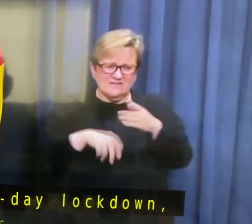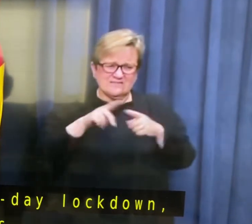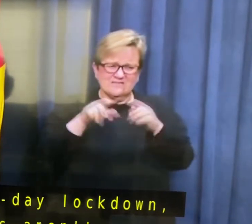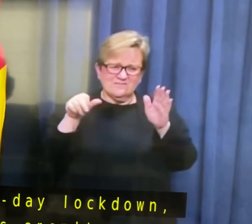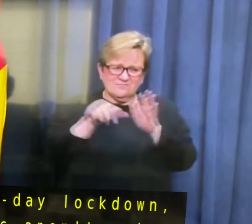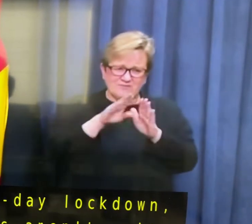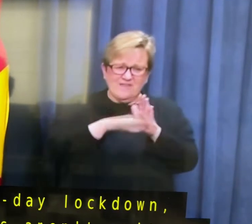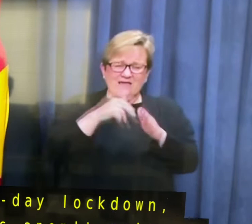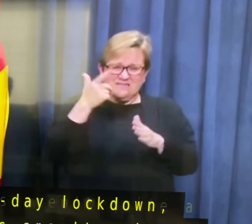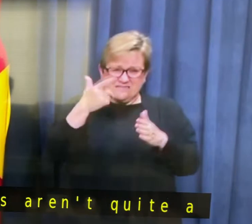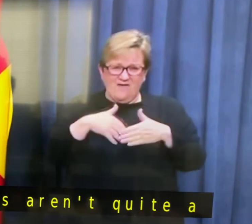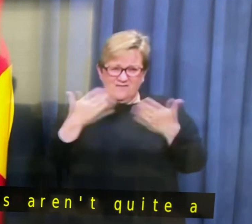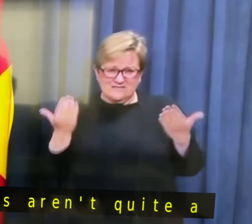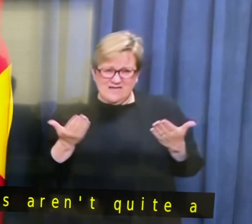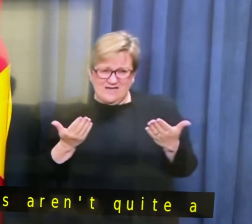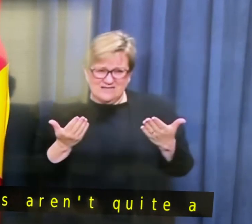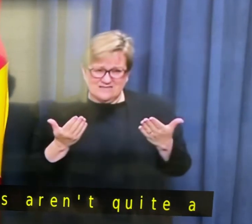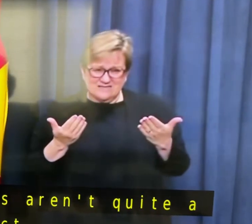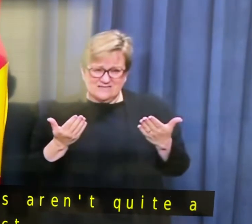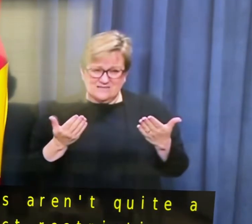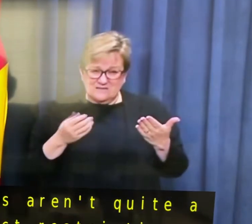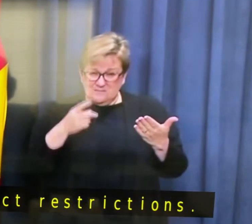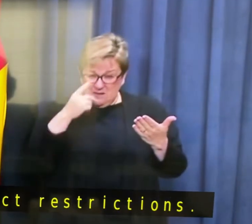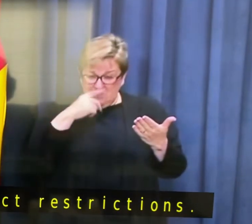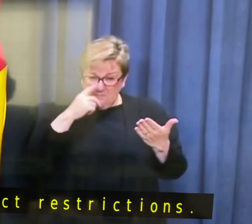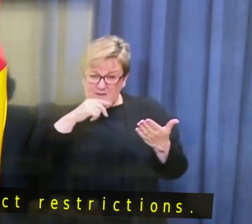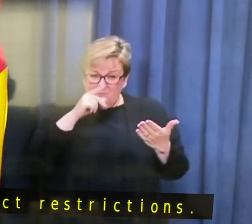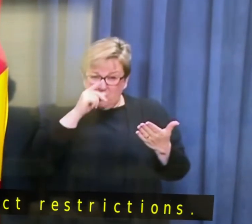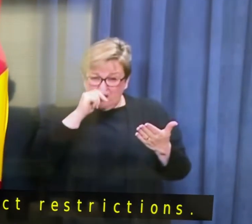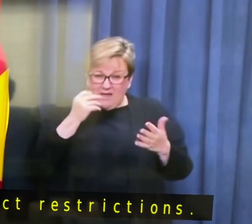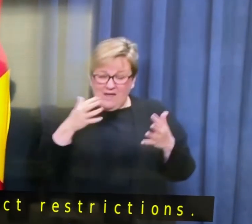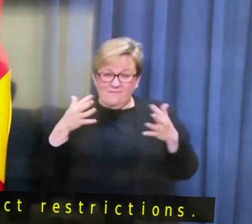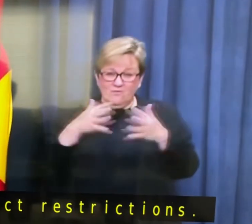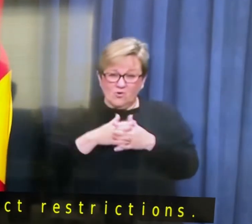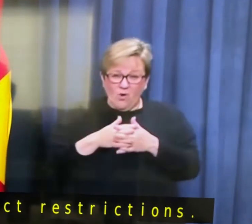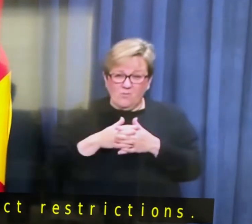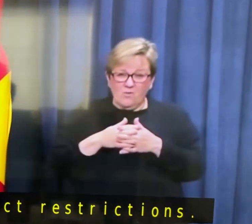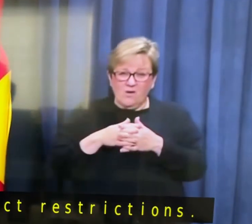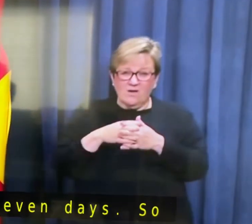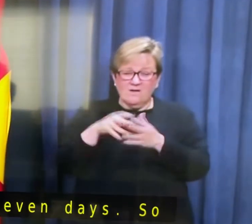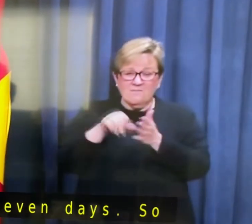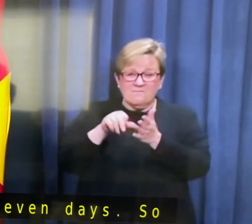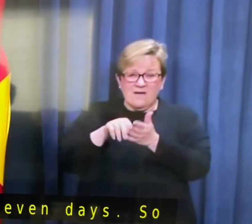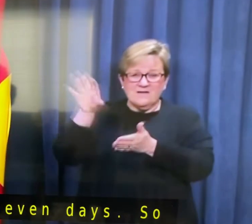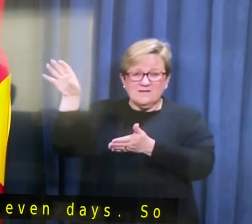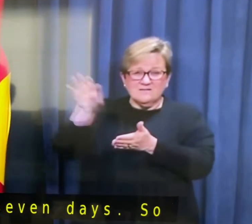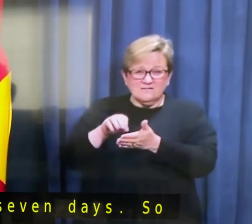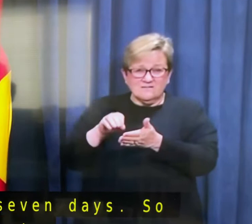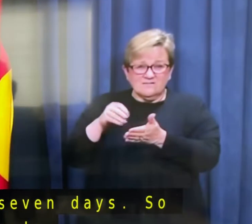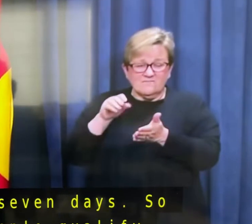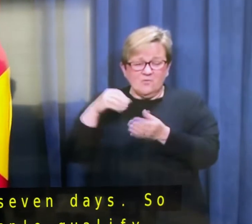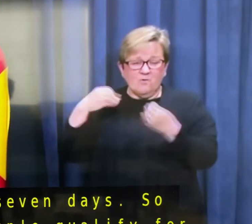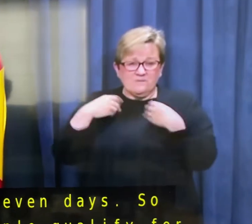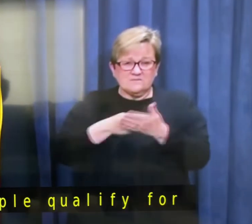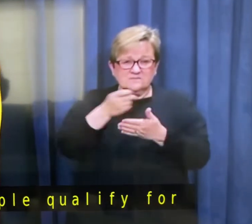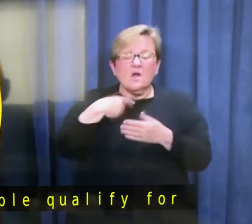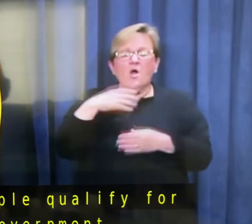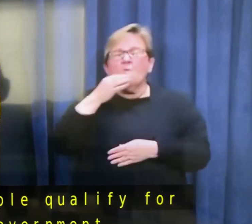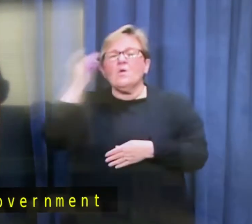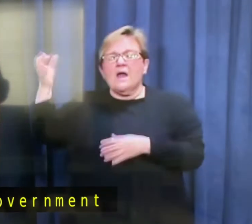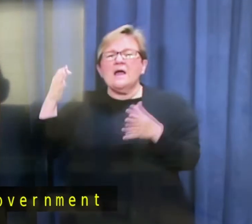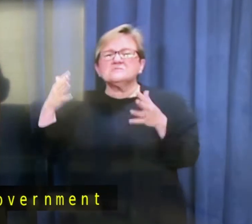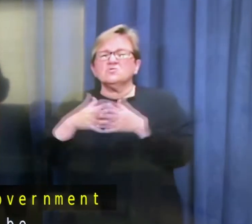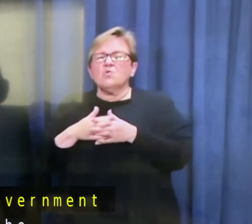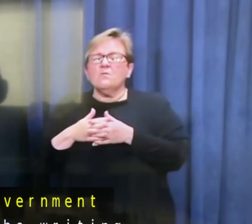that takes us to seven days so will that need people qualify for the Commonwealth Government compensation? I'll be writing to the Commonwealth to request that.